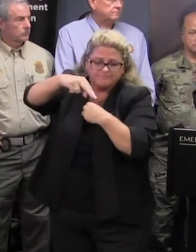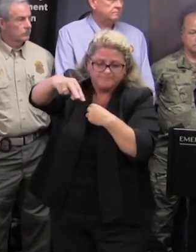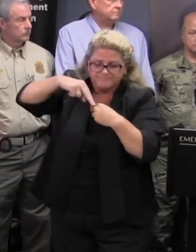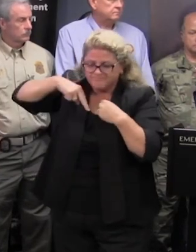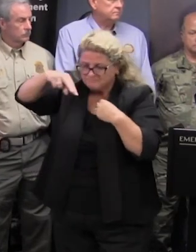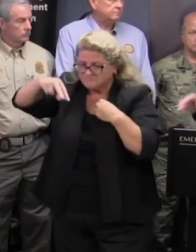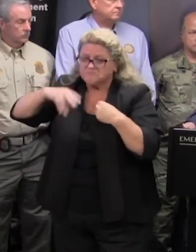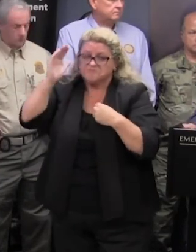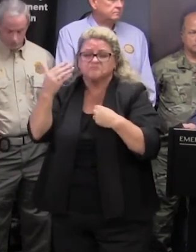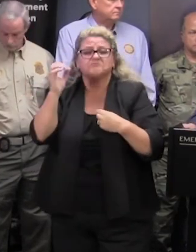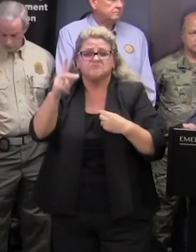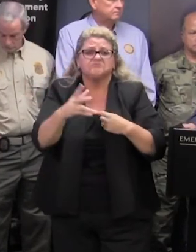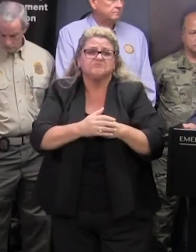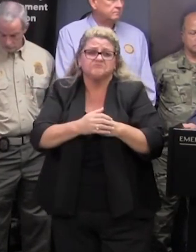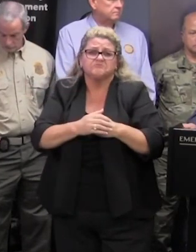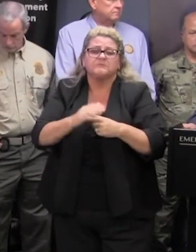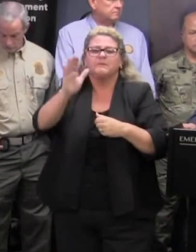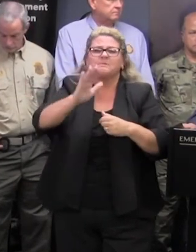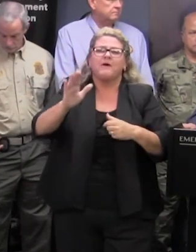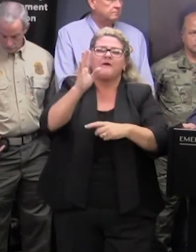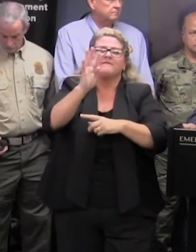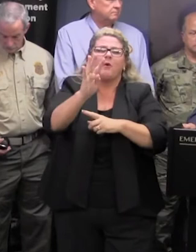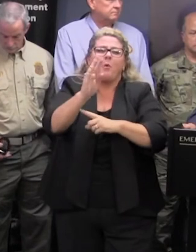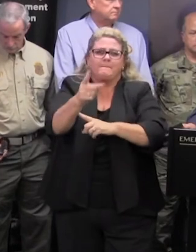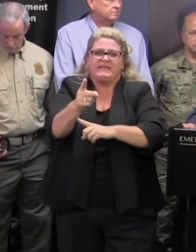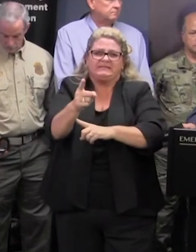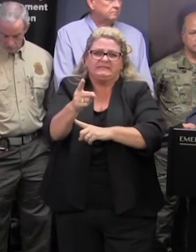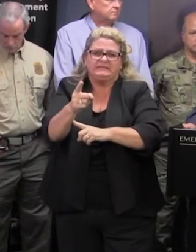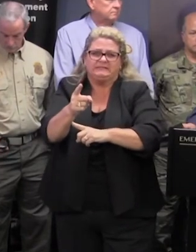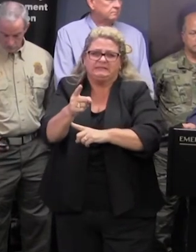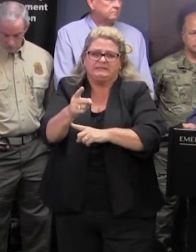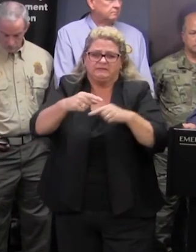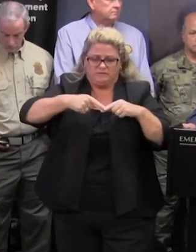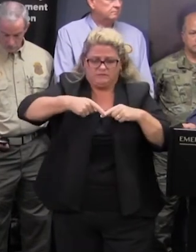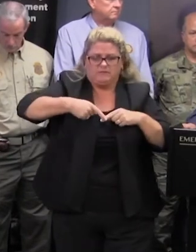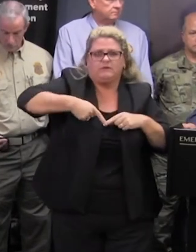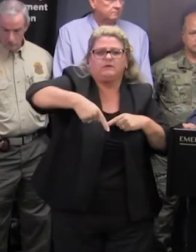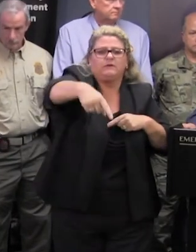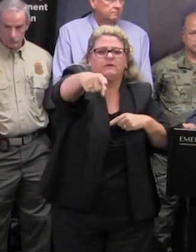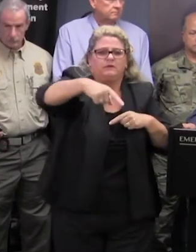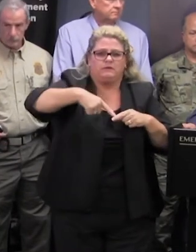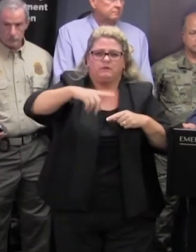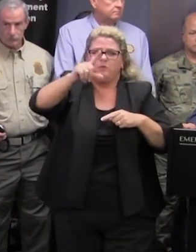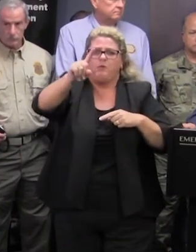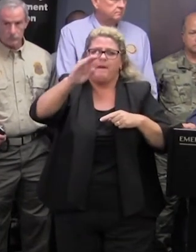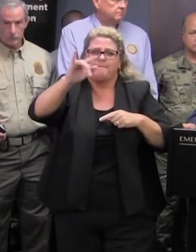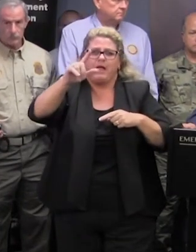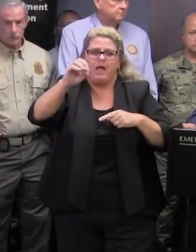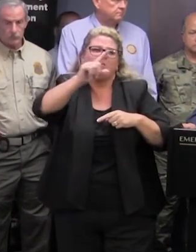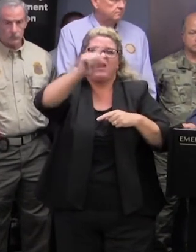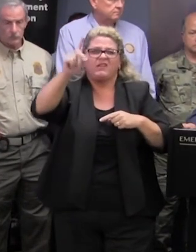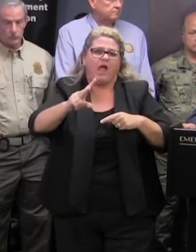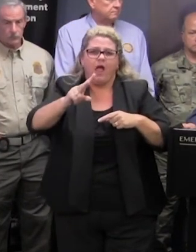about it takes about a four minute ride to get across this mile and a half that's being worked on right there at the old